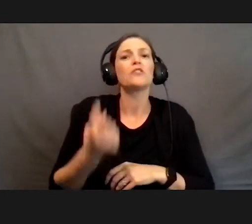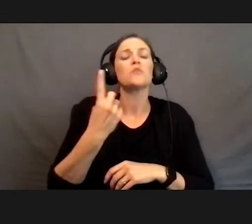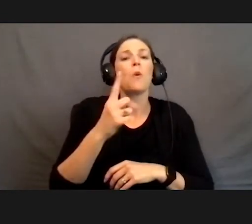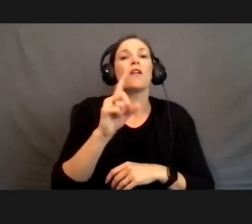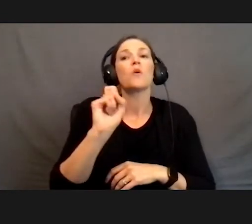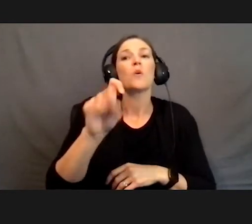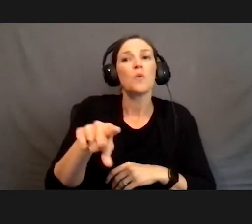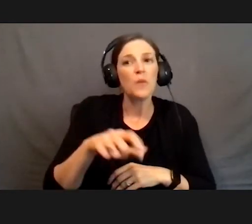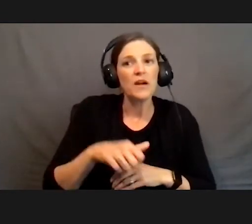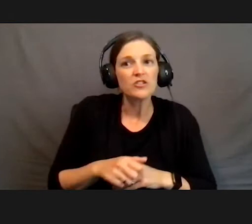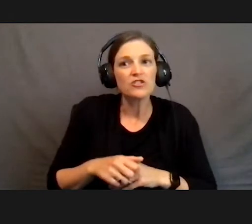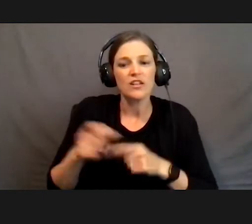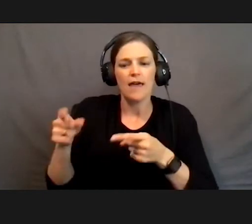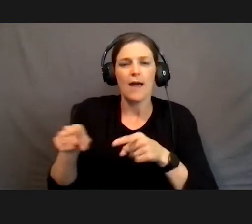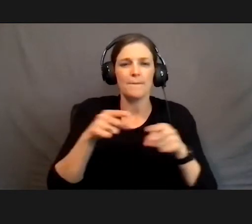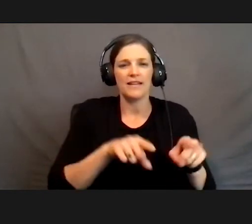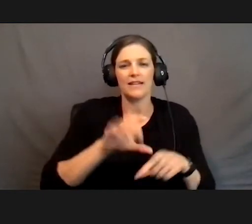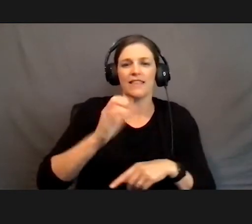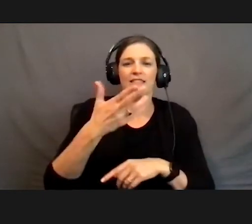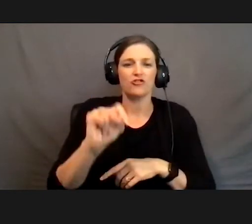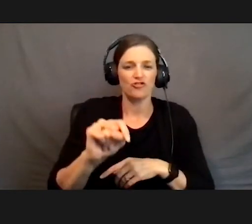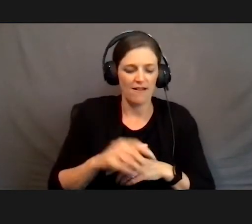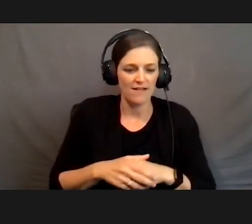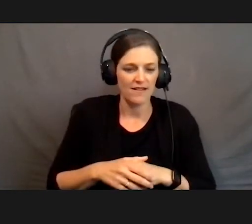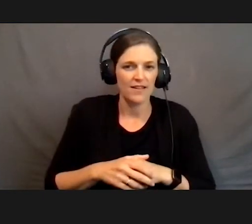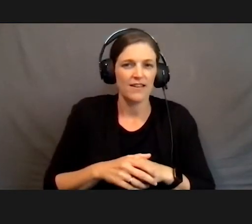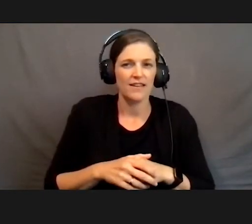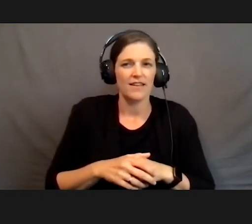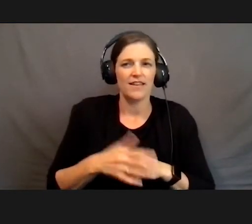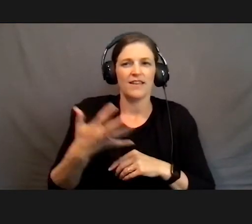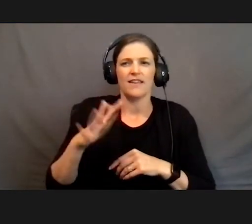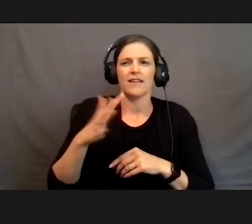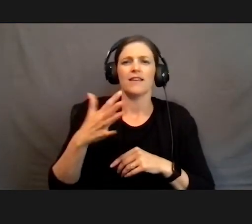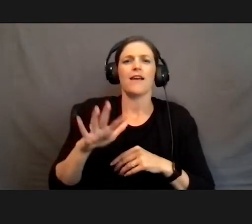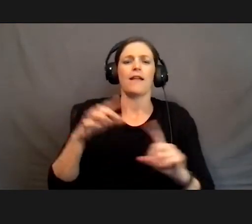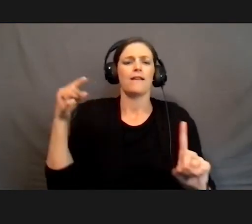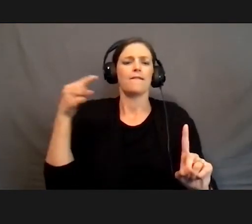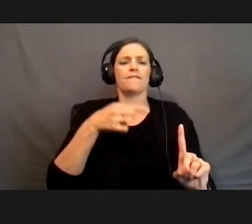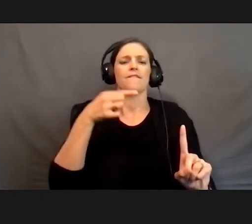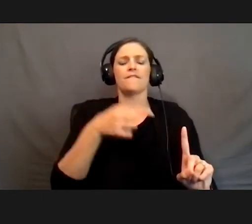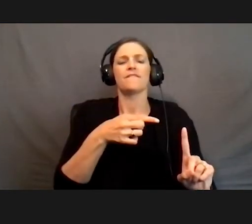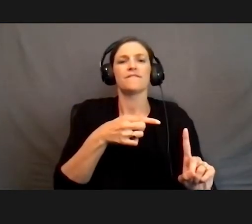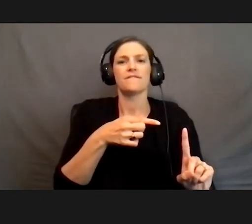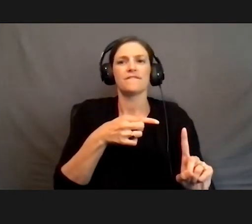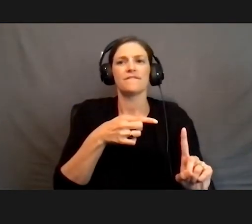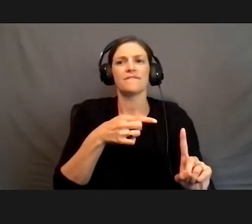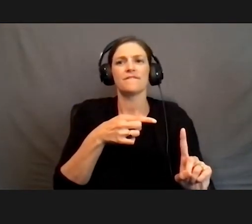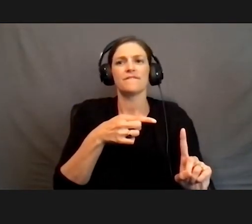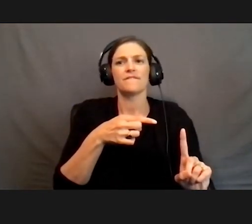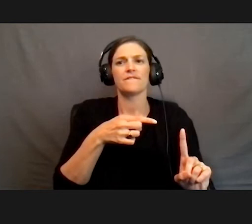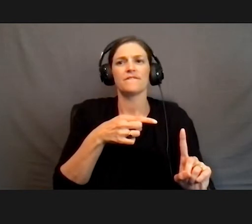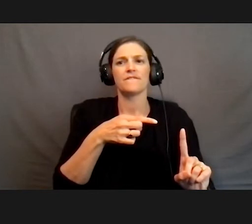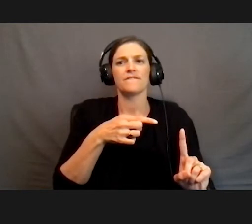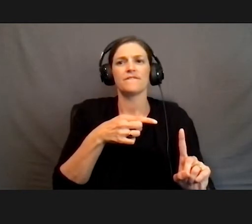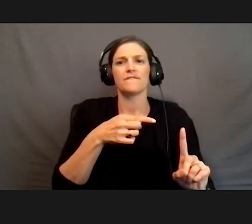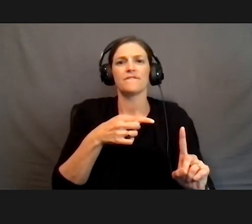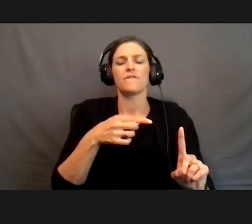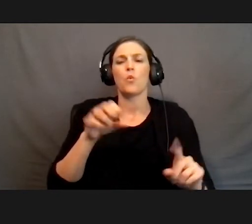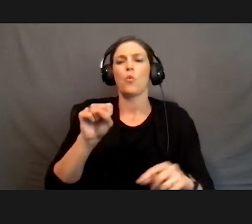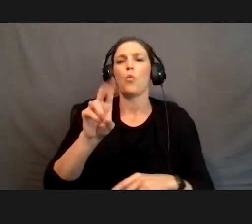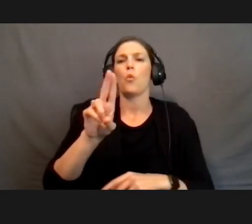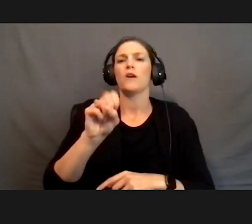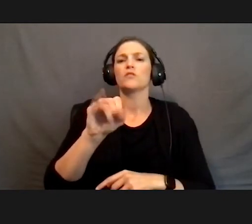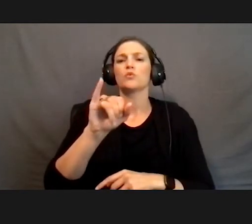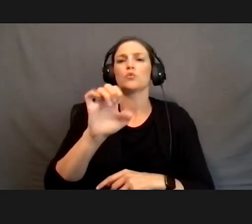going on in the chat. And it kind of harkens back a little bit to what Susie shared